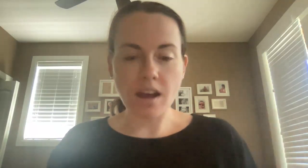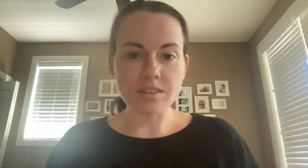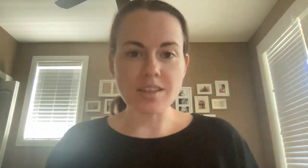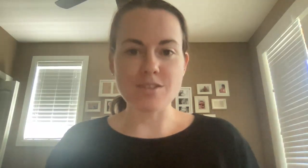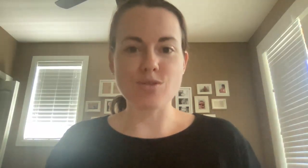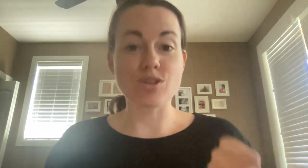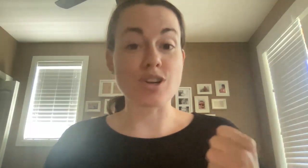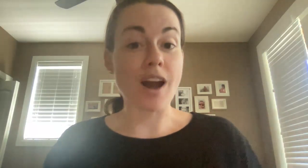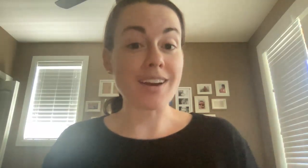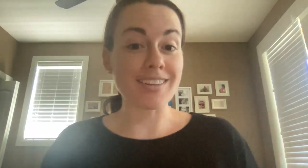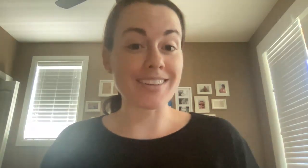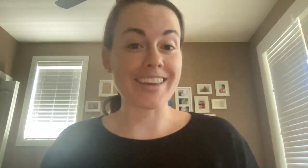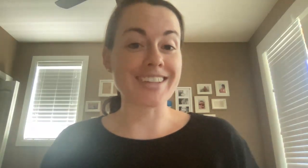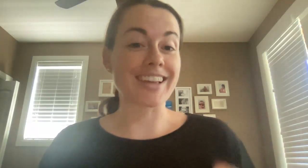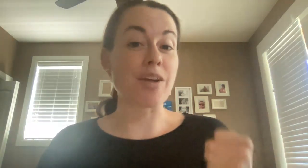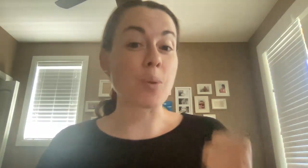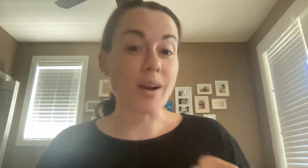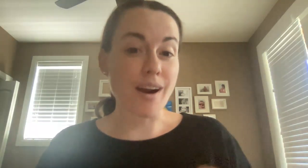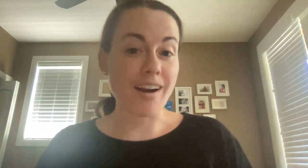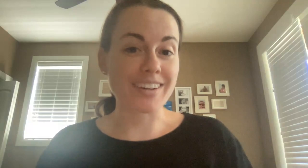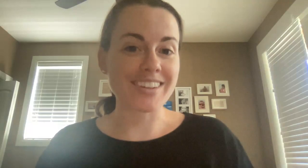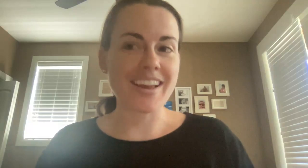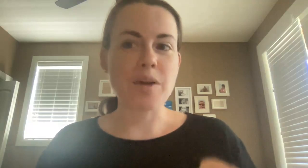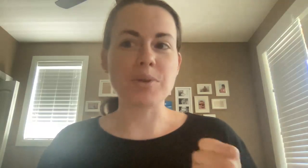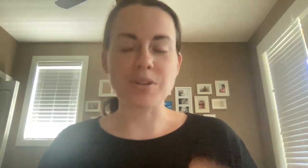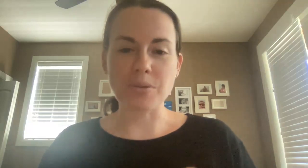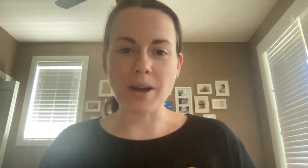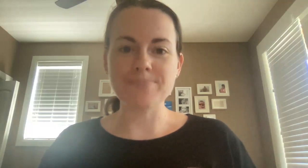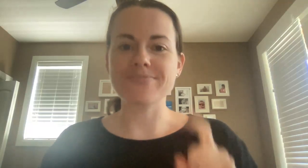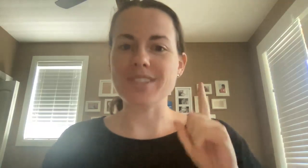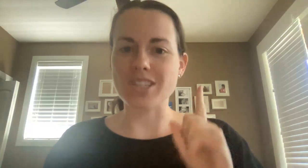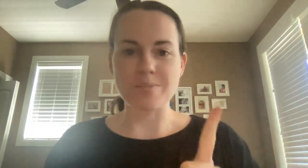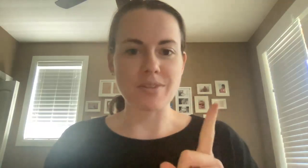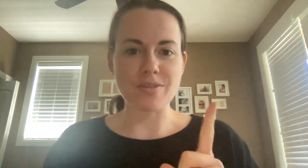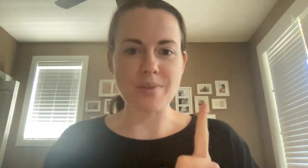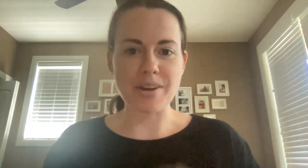ugly. The students are not going to like it because they got to work hard, but you know what? It's going to be for the better.